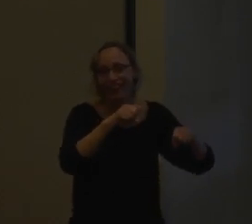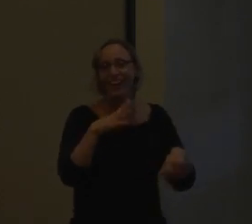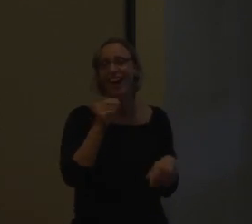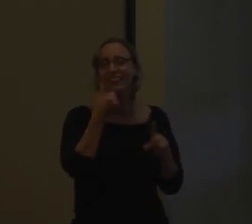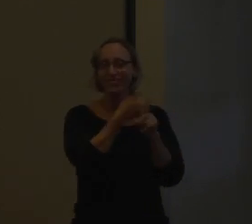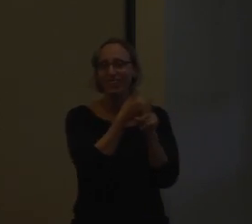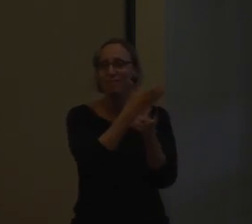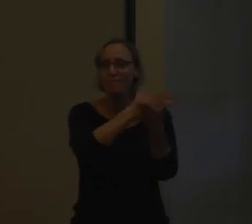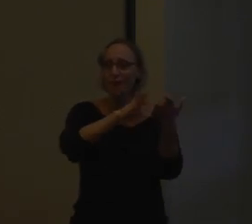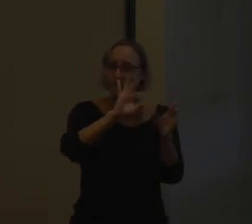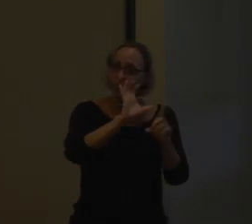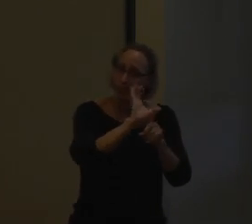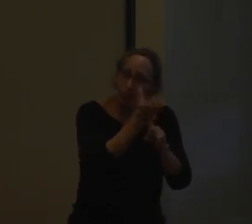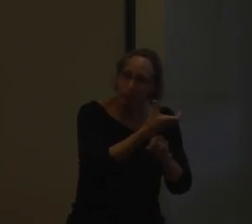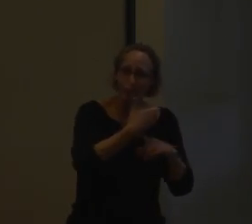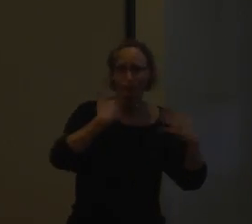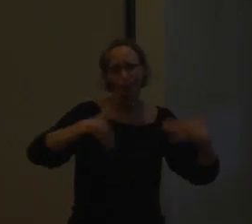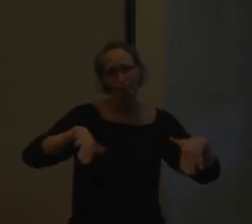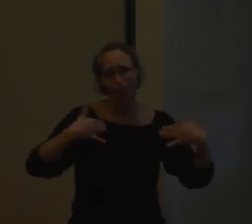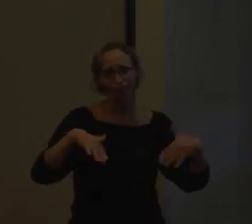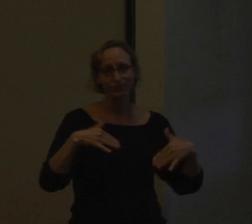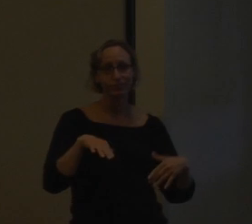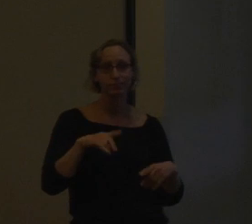there's structure. And it's also a part of a culture.